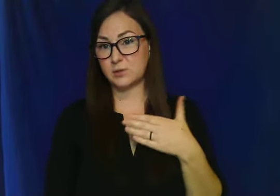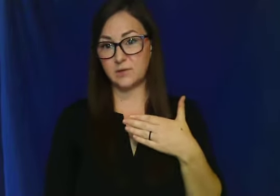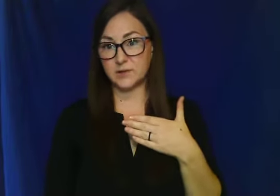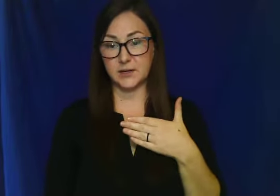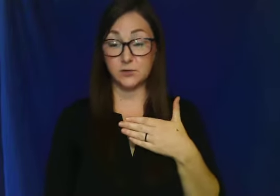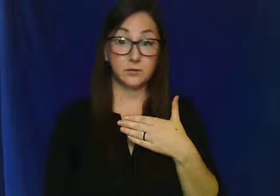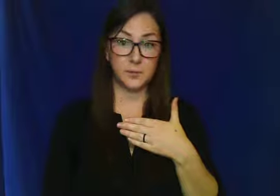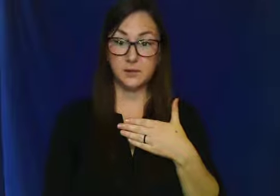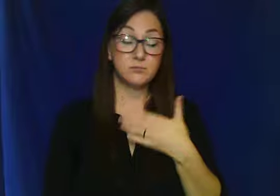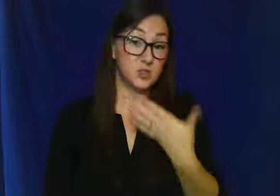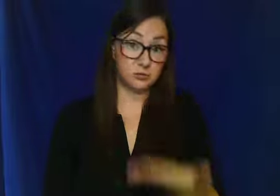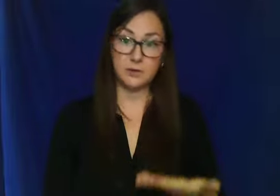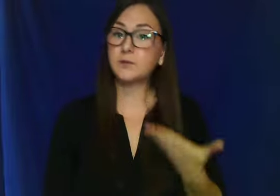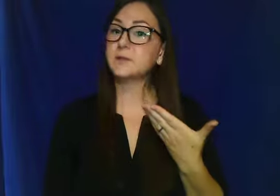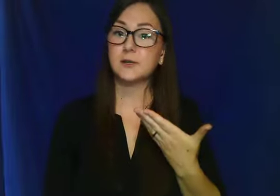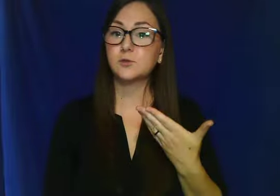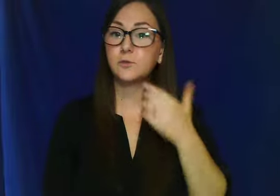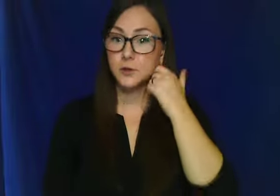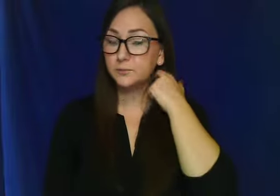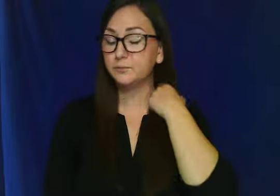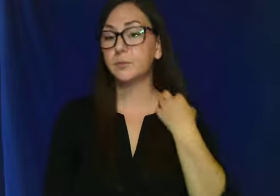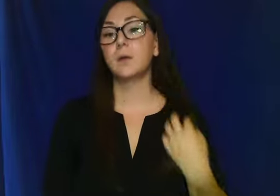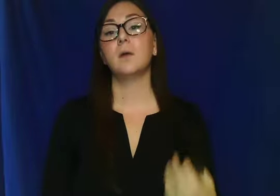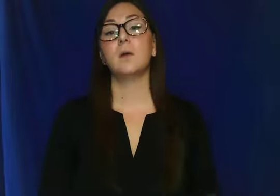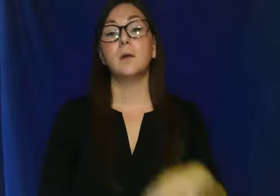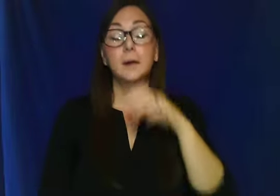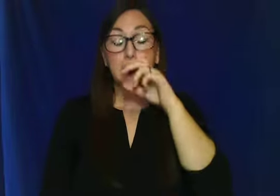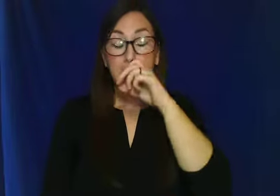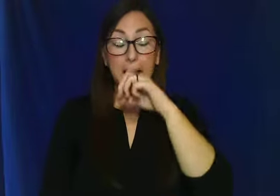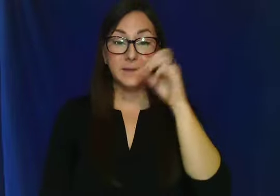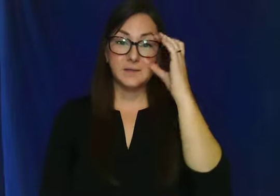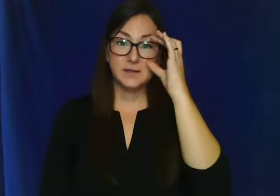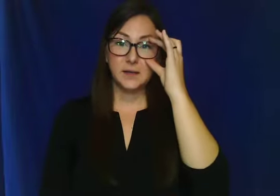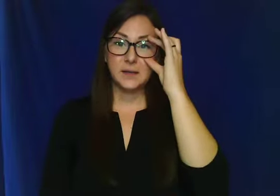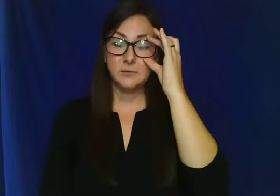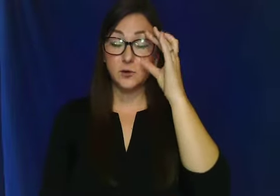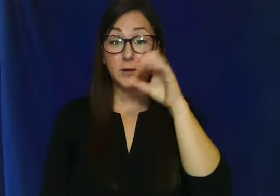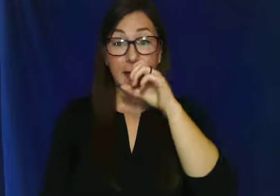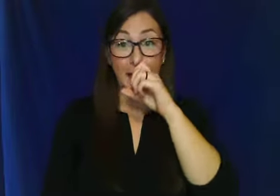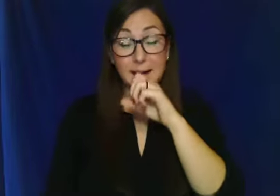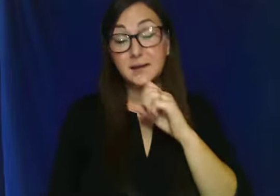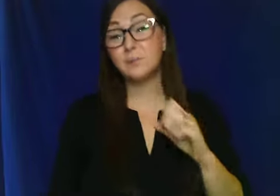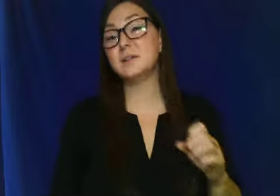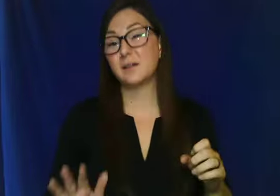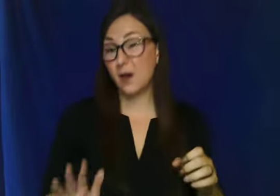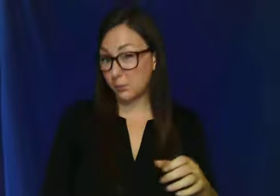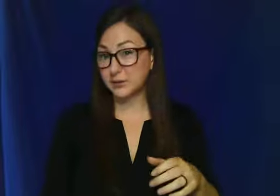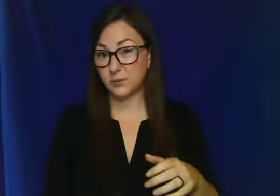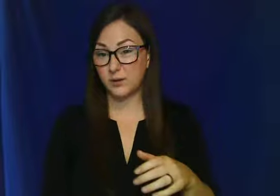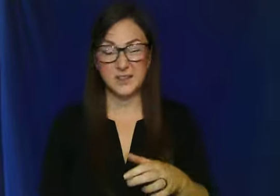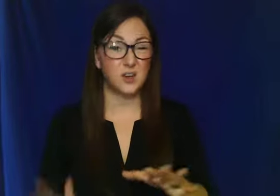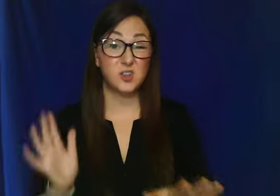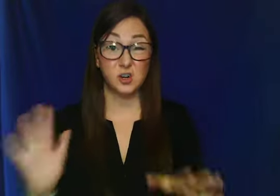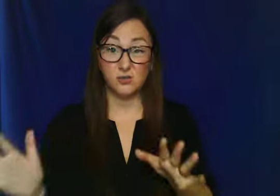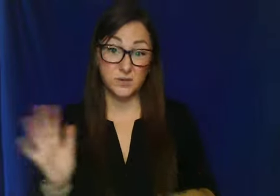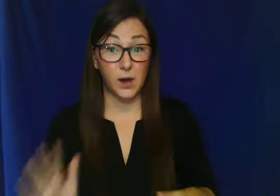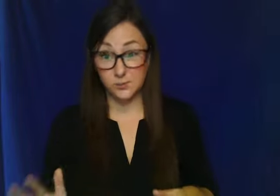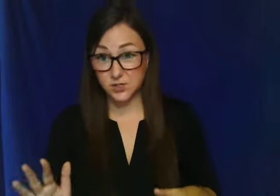what feels natural for me. Do what feels natural for you. And then the sign for guide can be done a couple different ways. I'll show you some options.